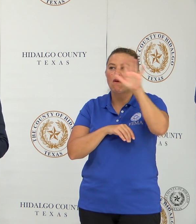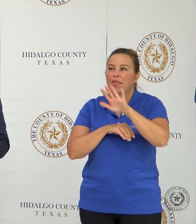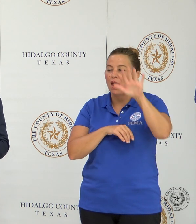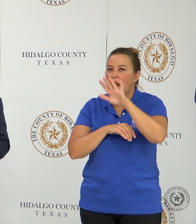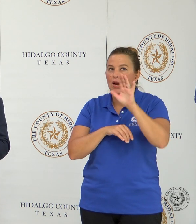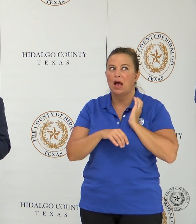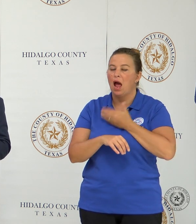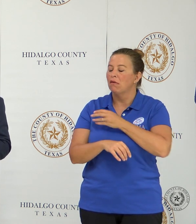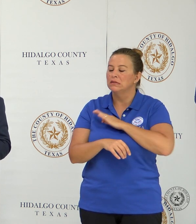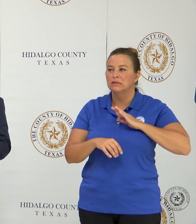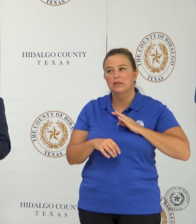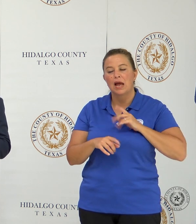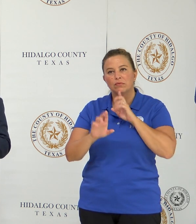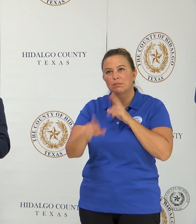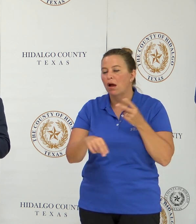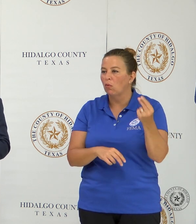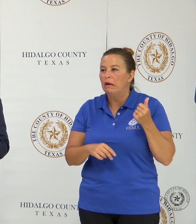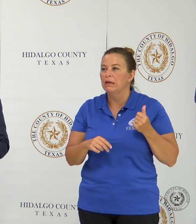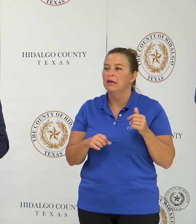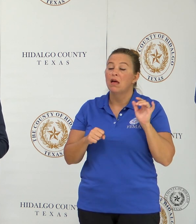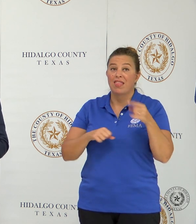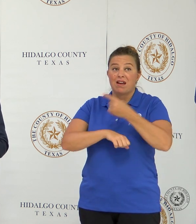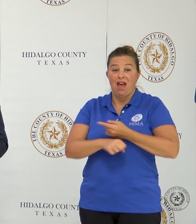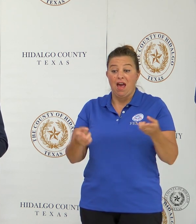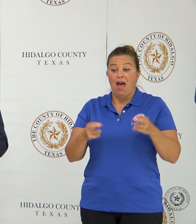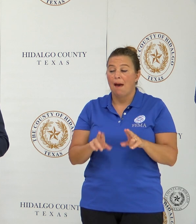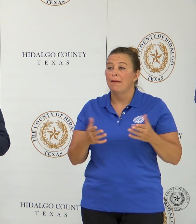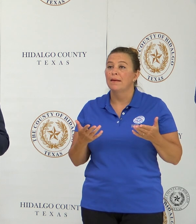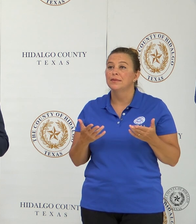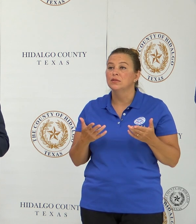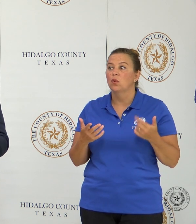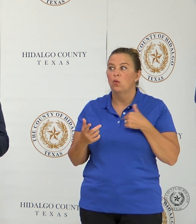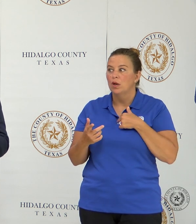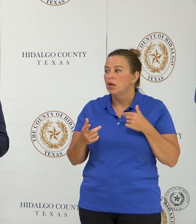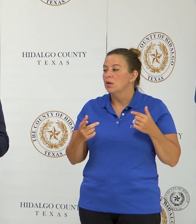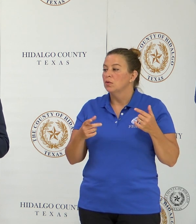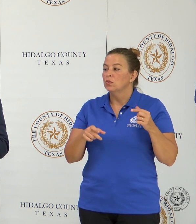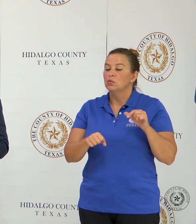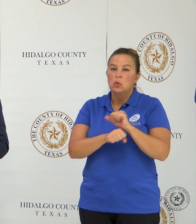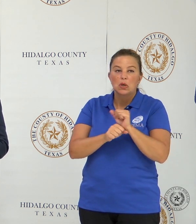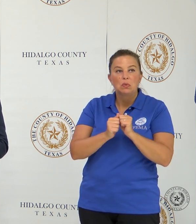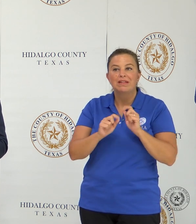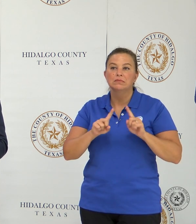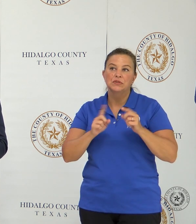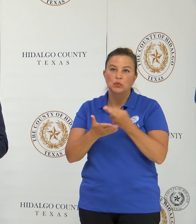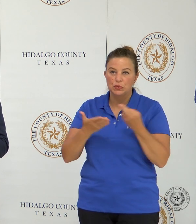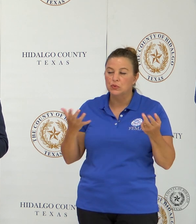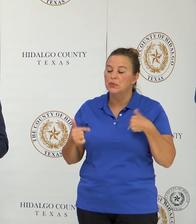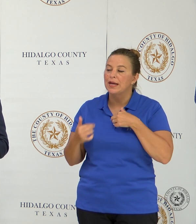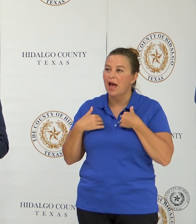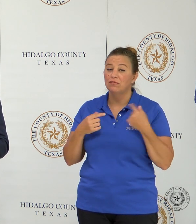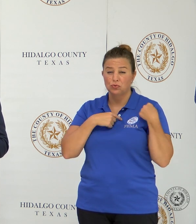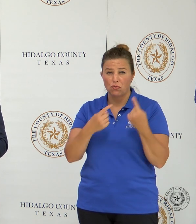responded very quickly on the day of the event, but we have to work with the resources that we have so far.